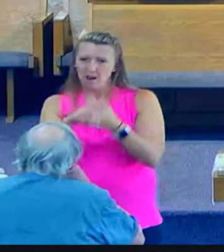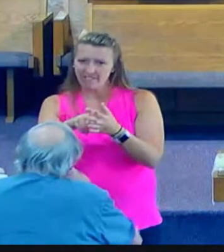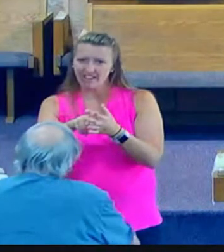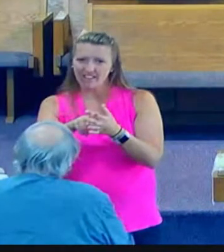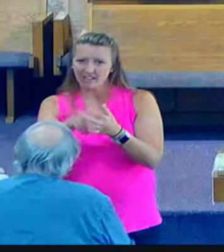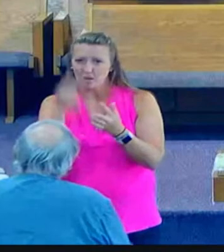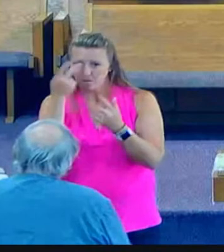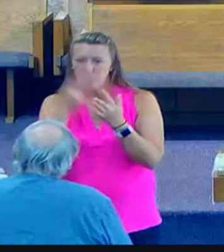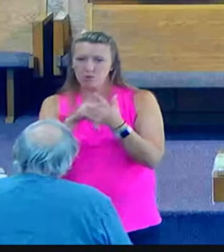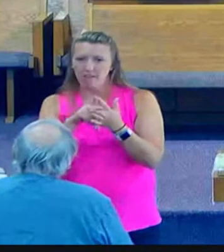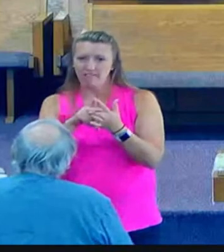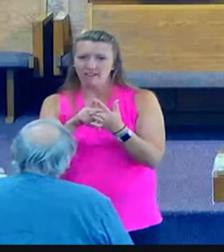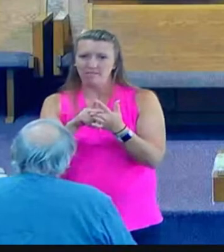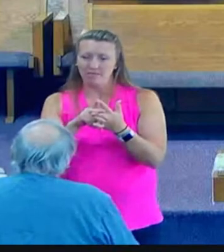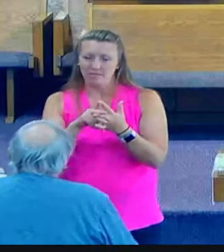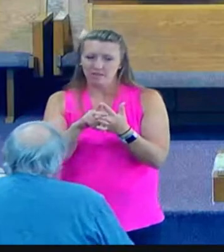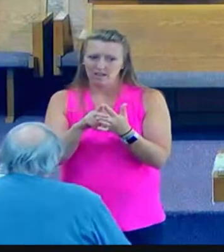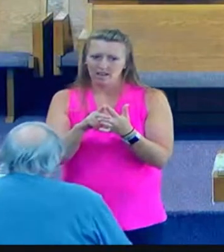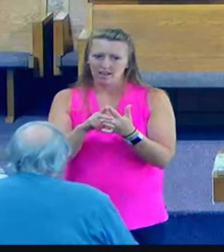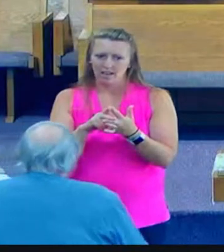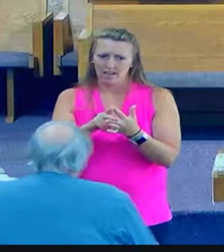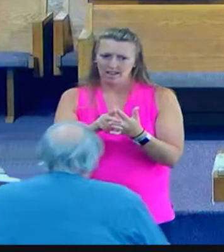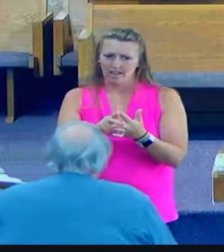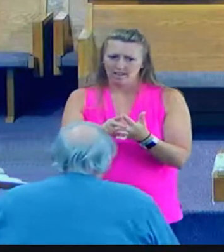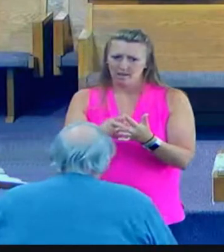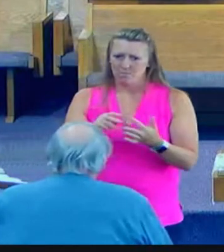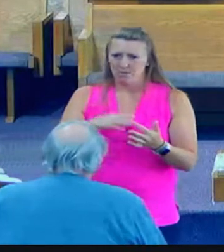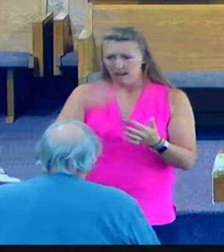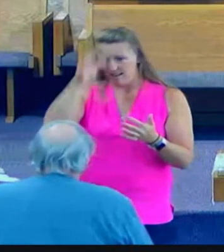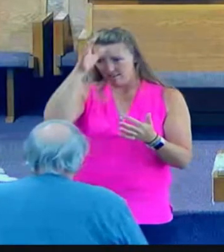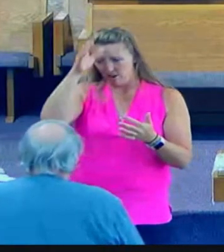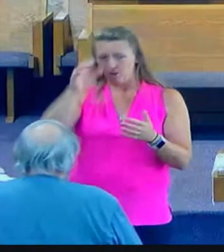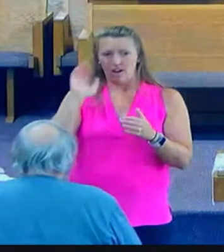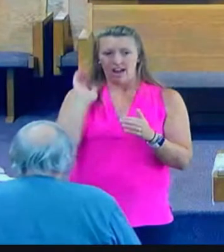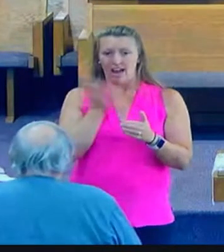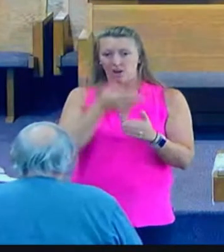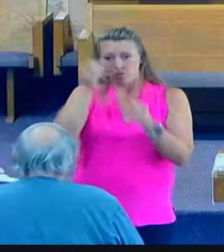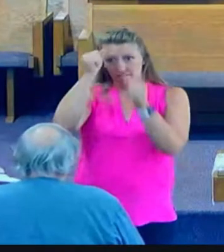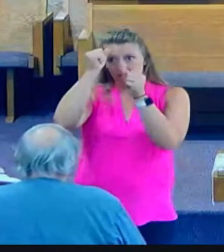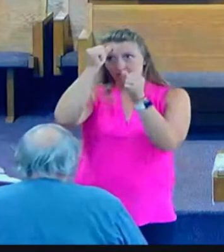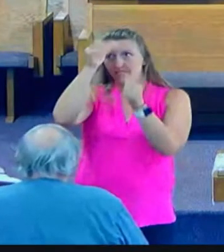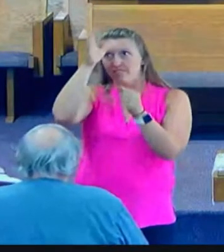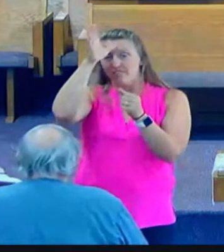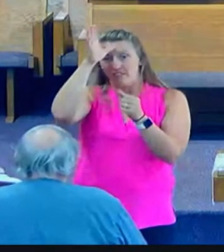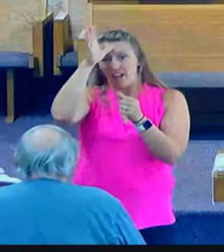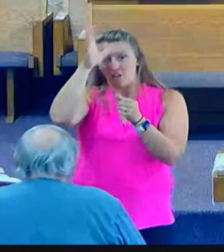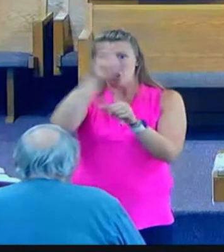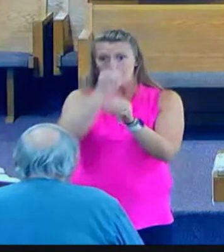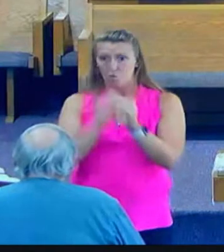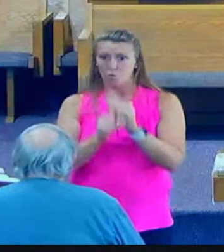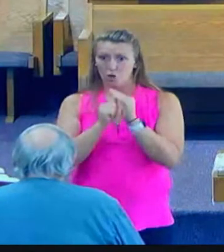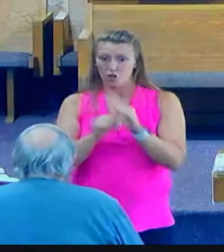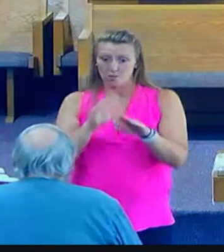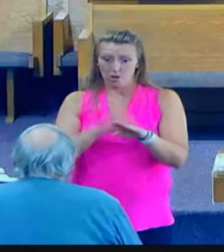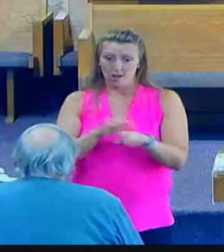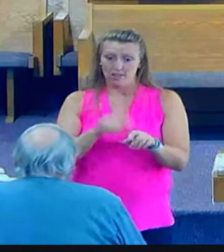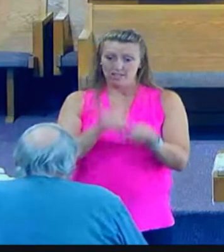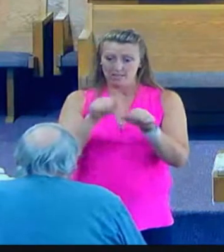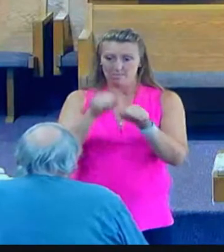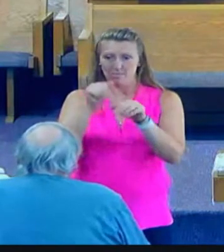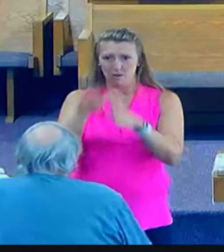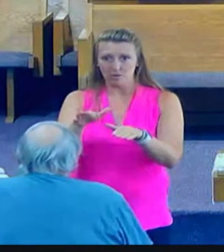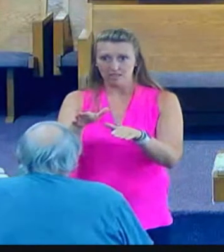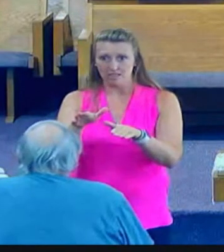worshipped on this mountain, and you Jews say that Jerusalem is the place to worship. Jesus said, woman,